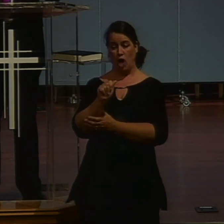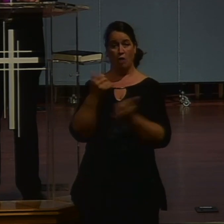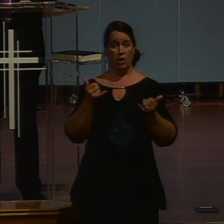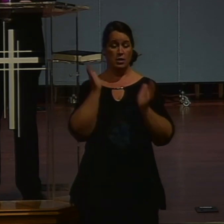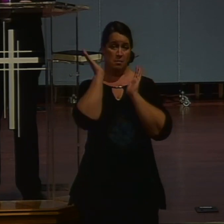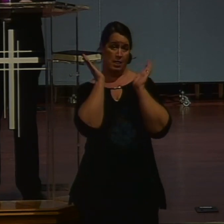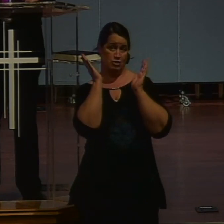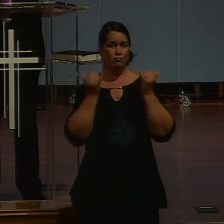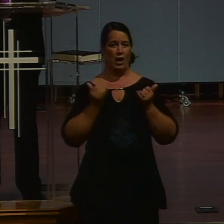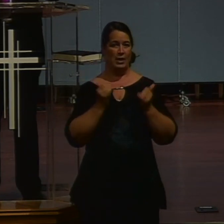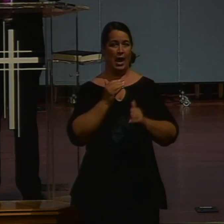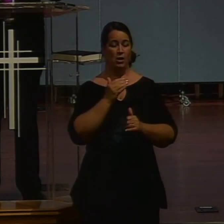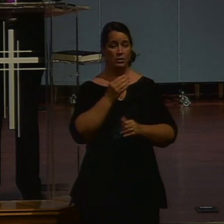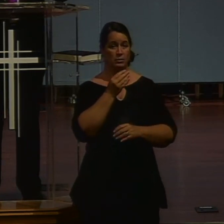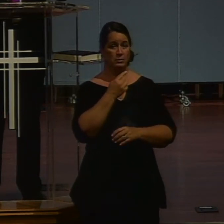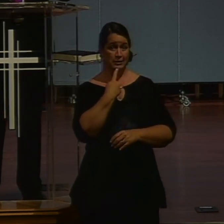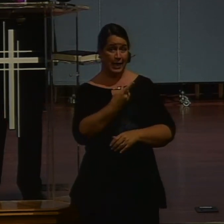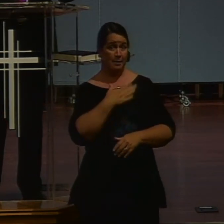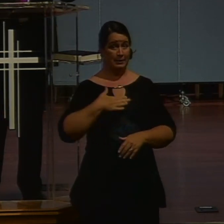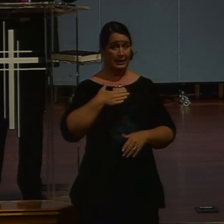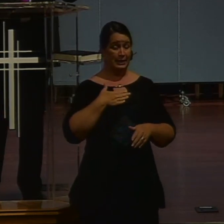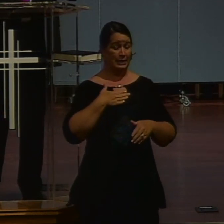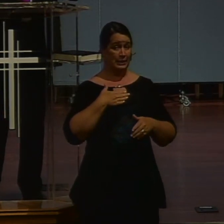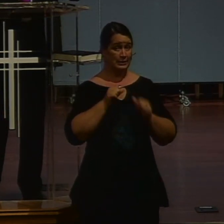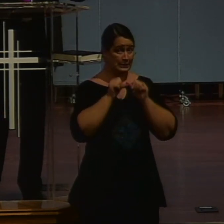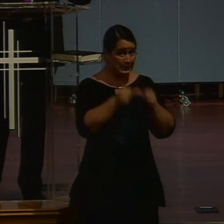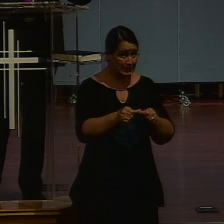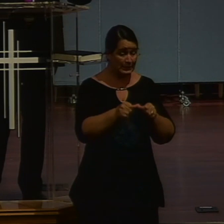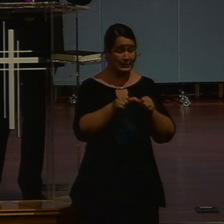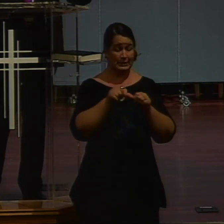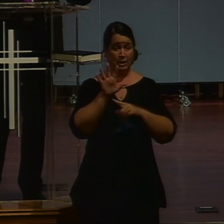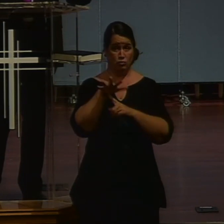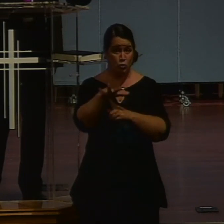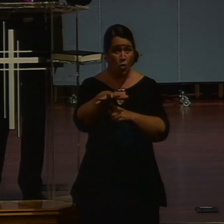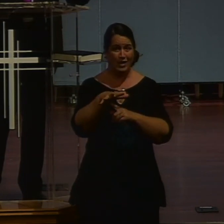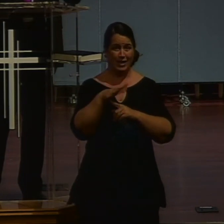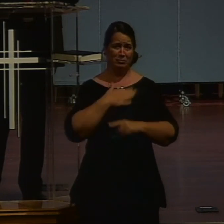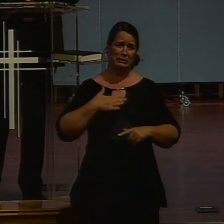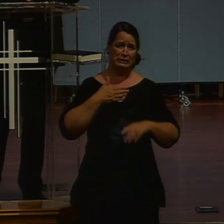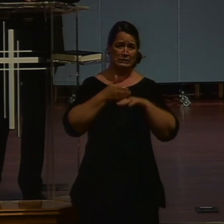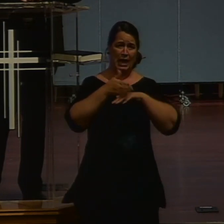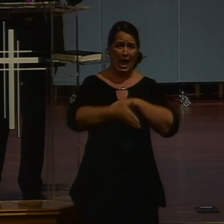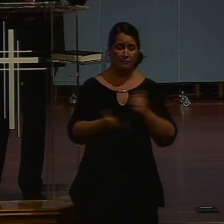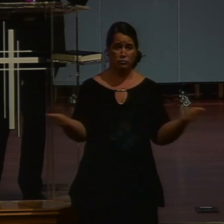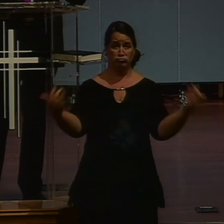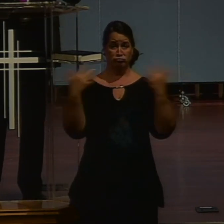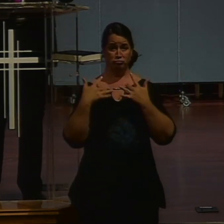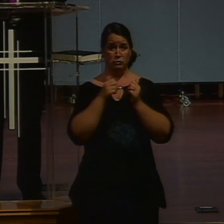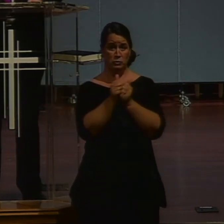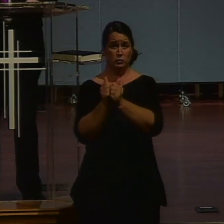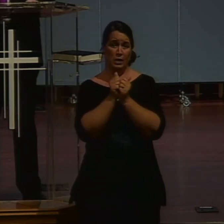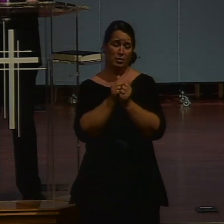and grands said, Please tell me you're going to keep doing the taping of the services after you come back to